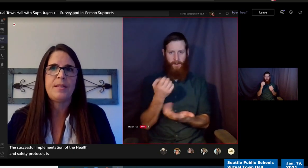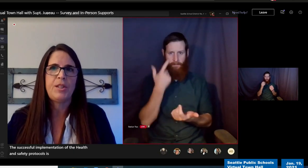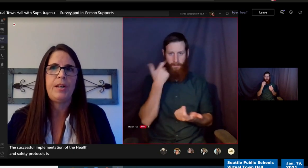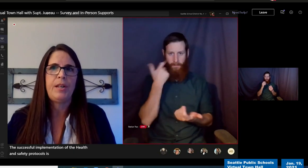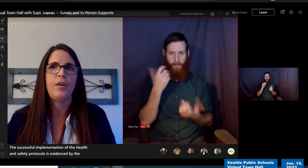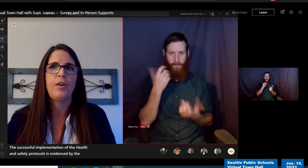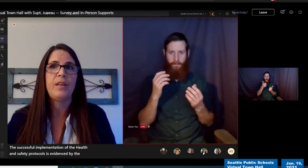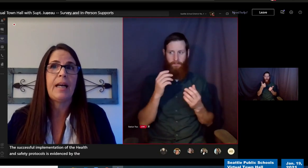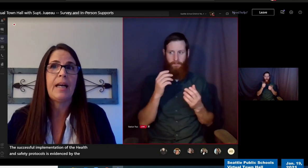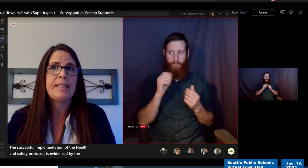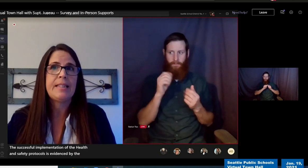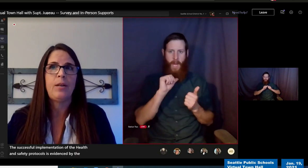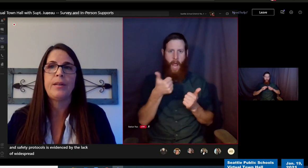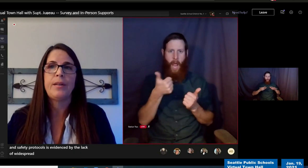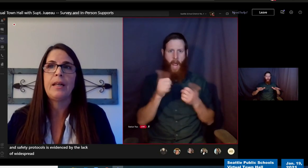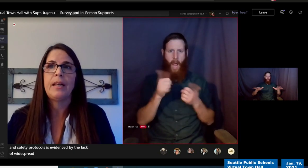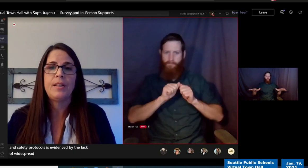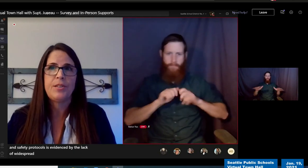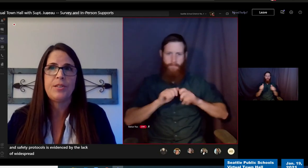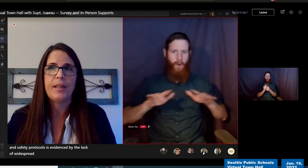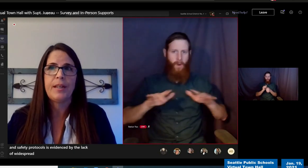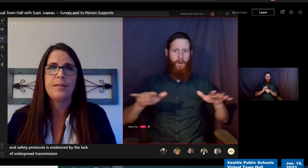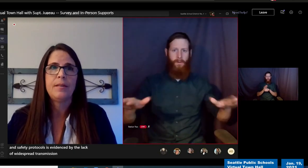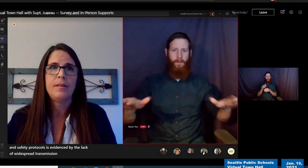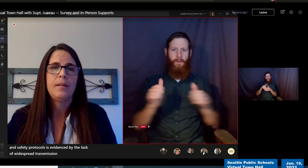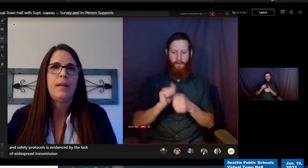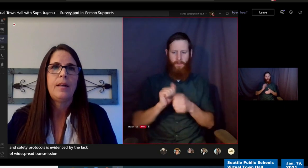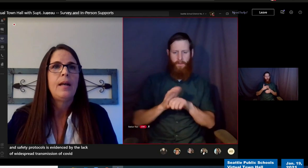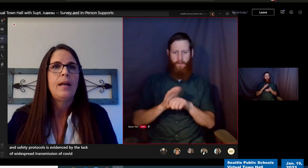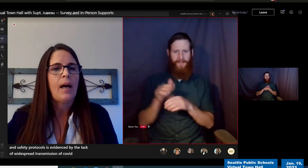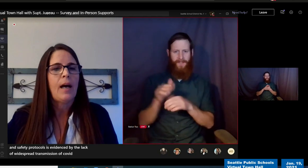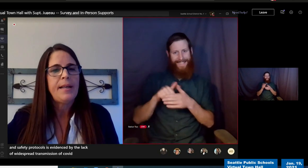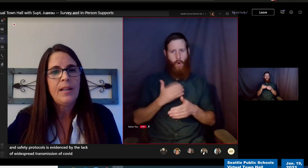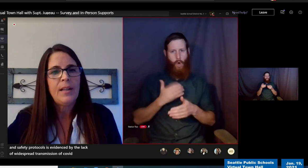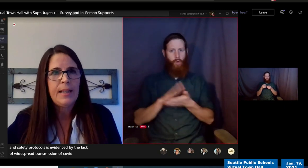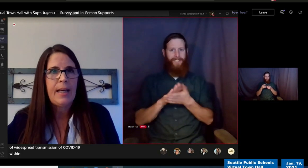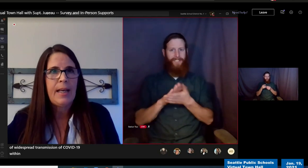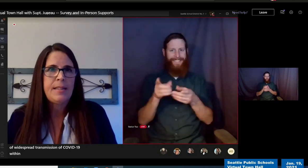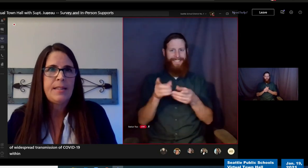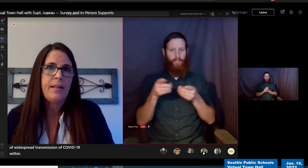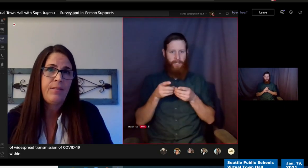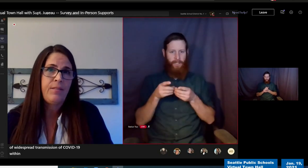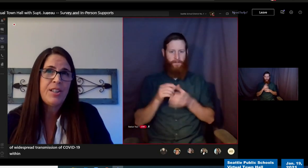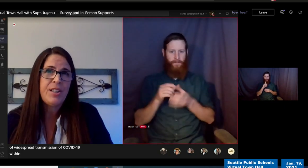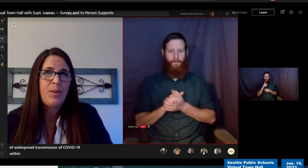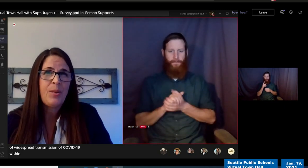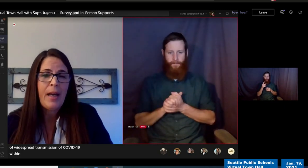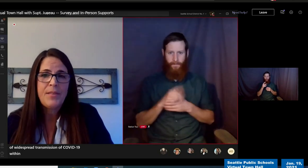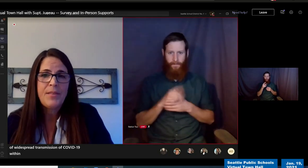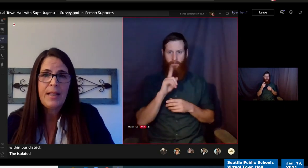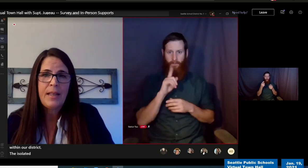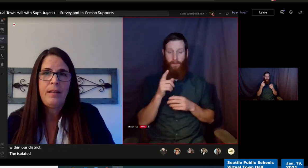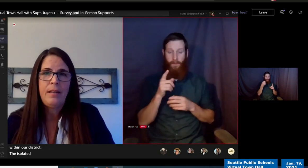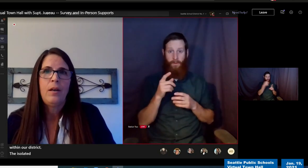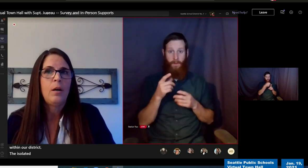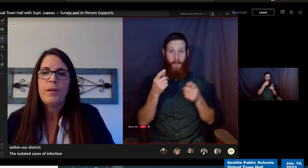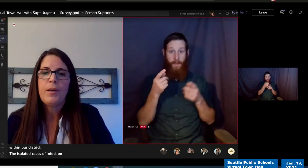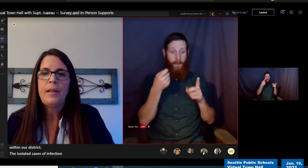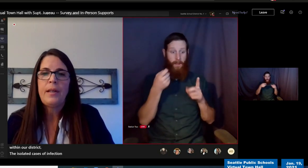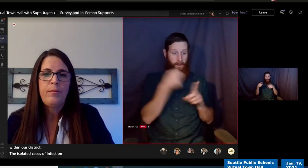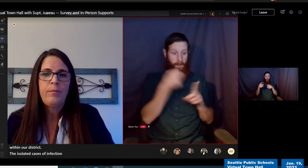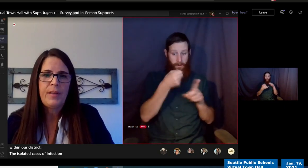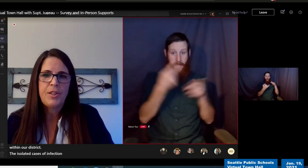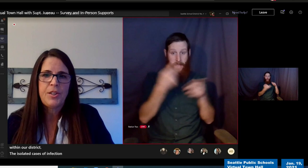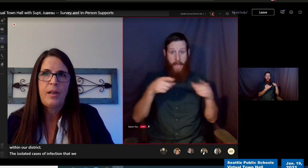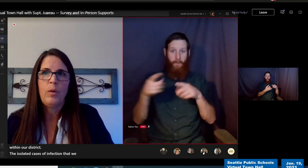of COVID-19 within our district. The isolated cases of infection that we have seen are merely a